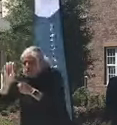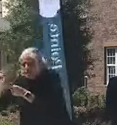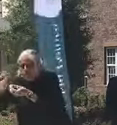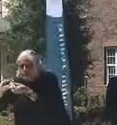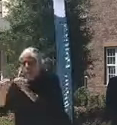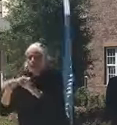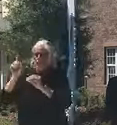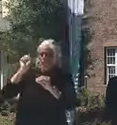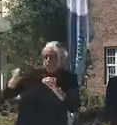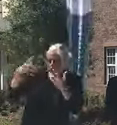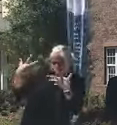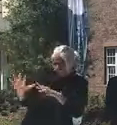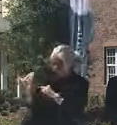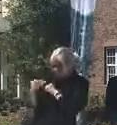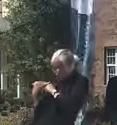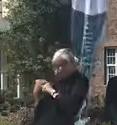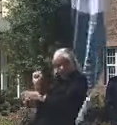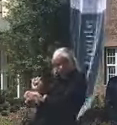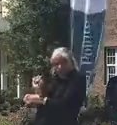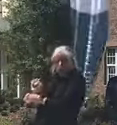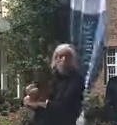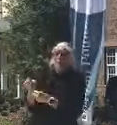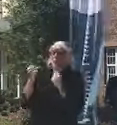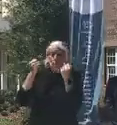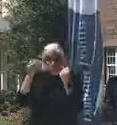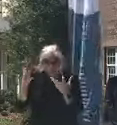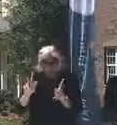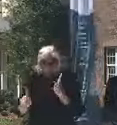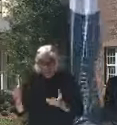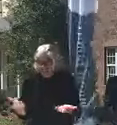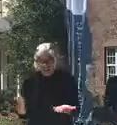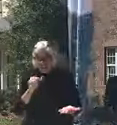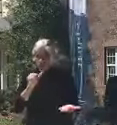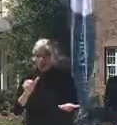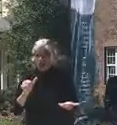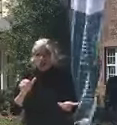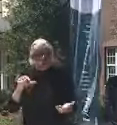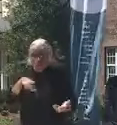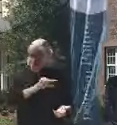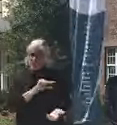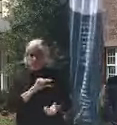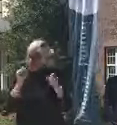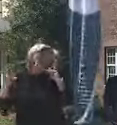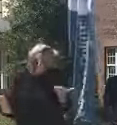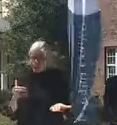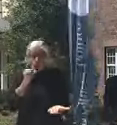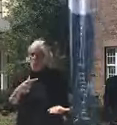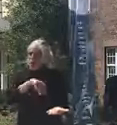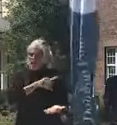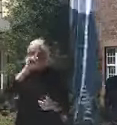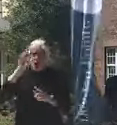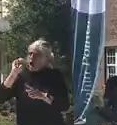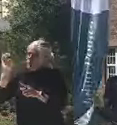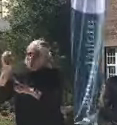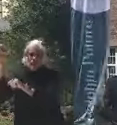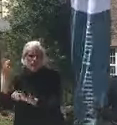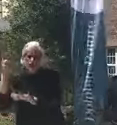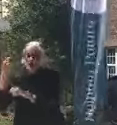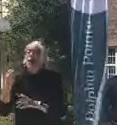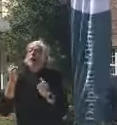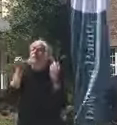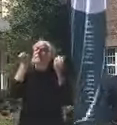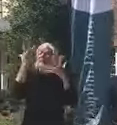who just don't qualify for unemployment, but may qualify for pandemic relief. And so